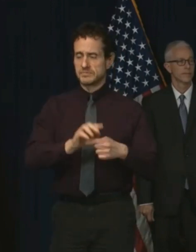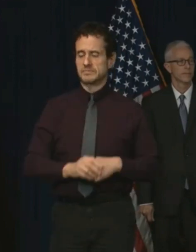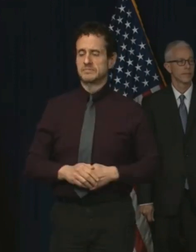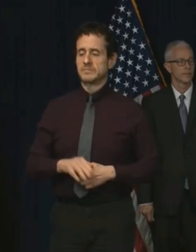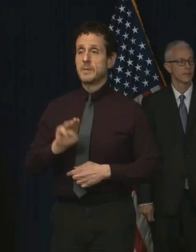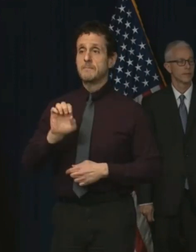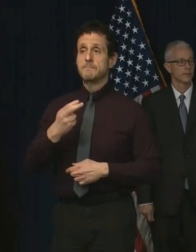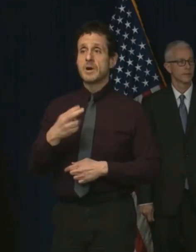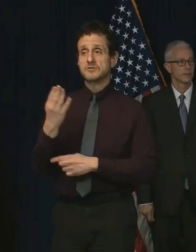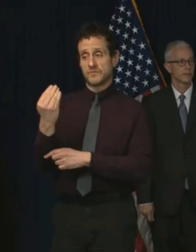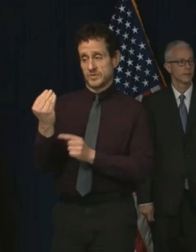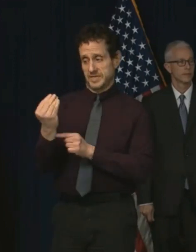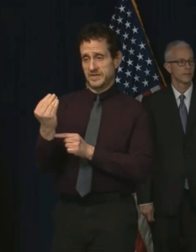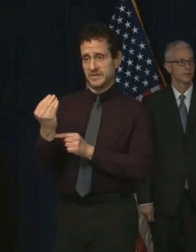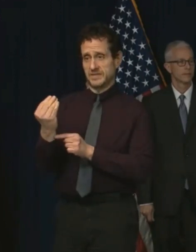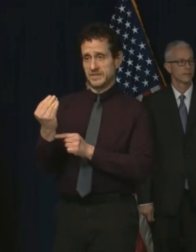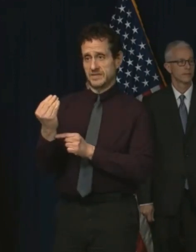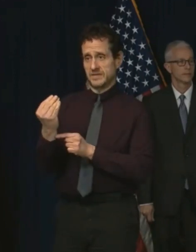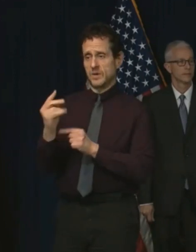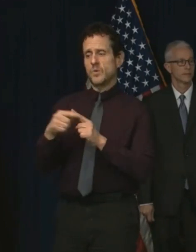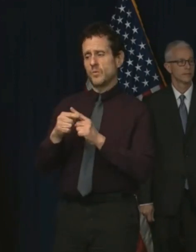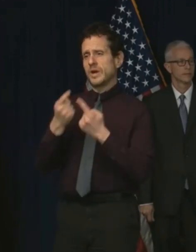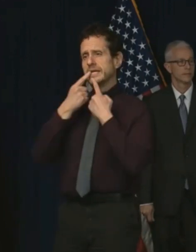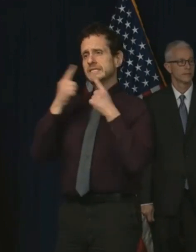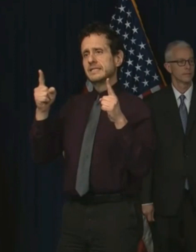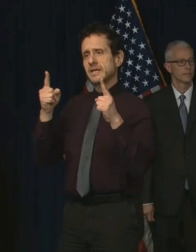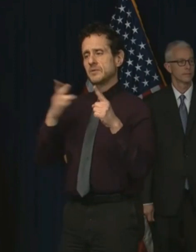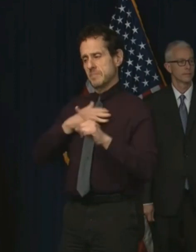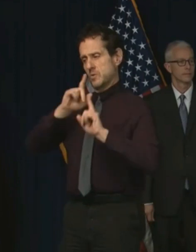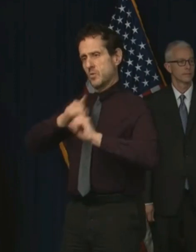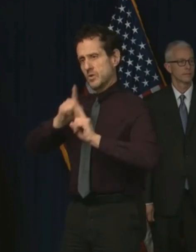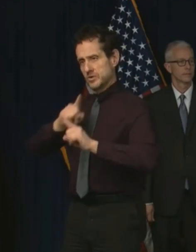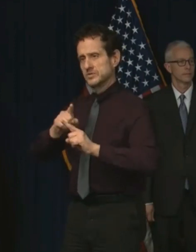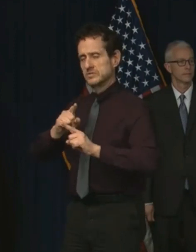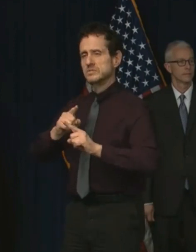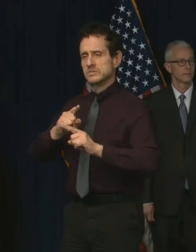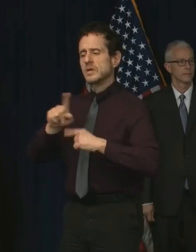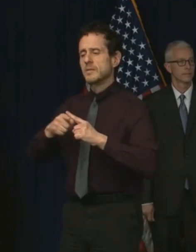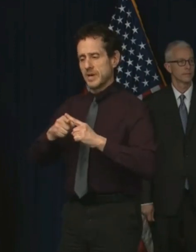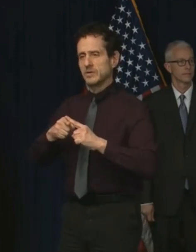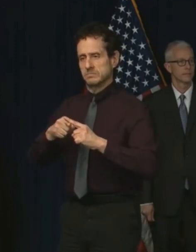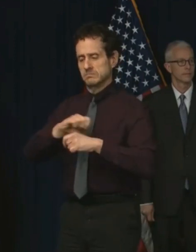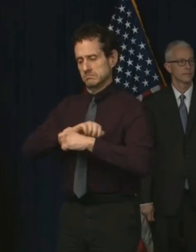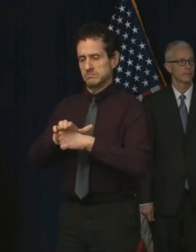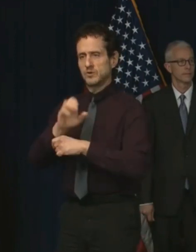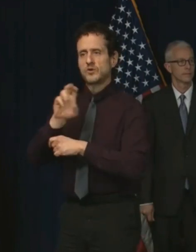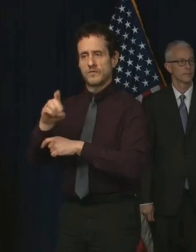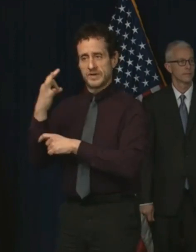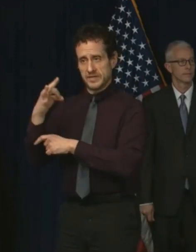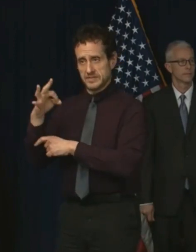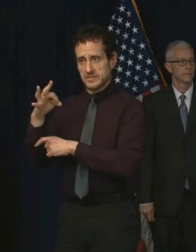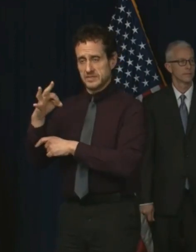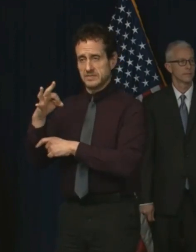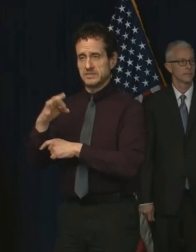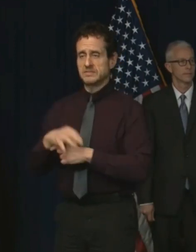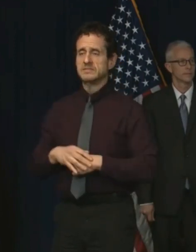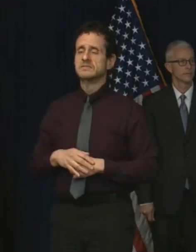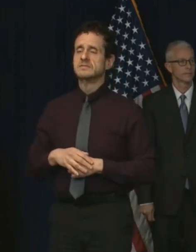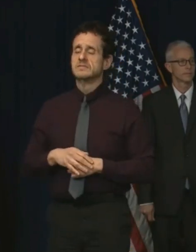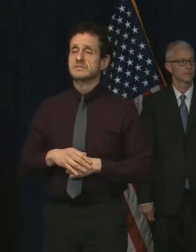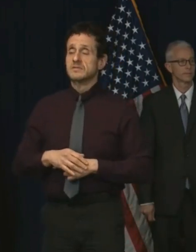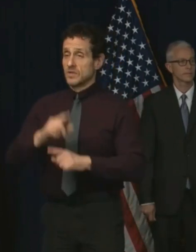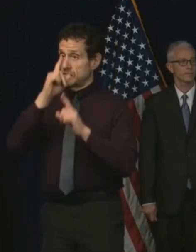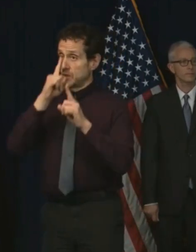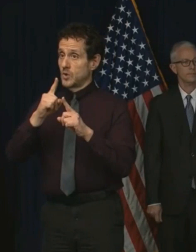March 14th, early in the process of my issuing executive orders addressing COVID-19. To reduce the spread of the